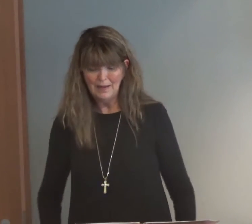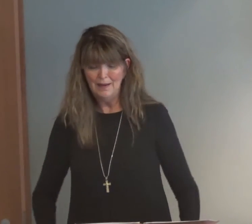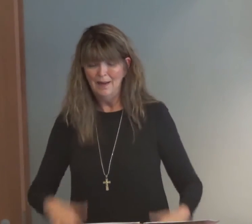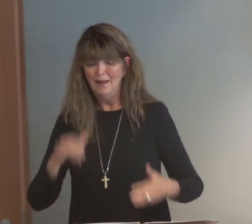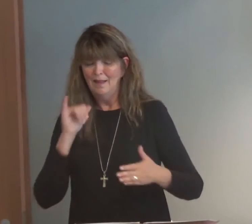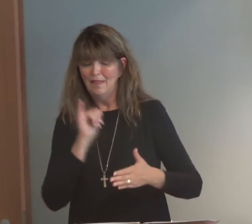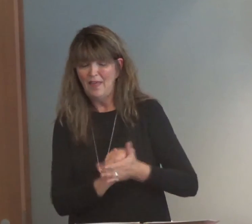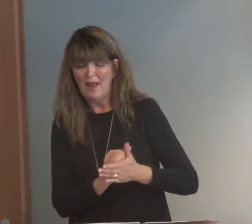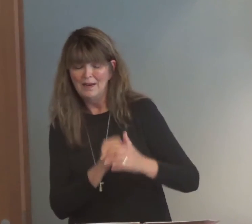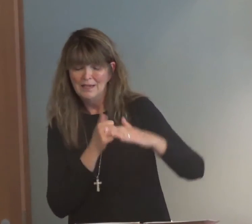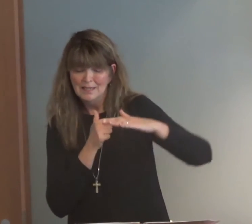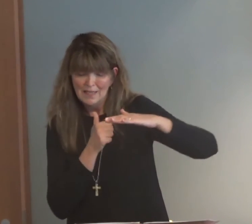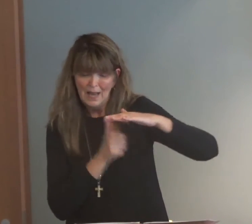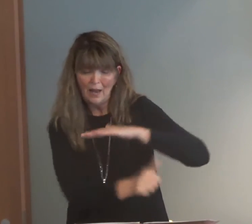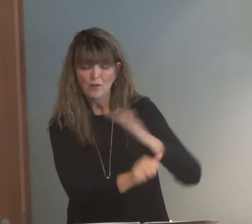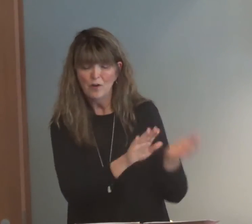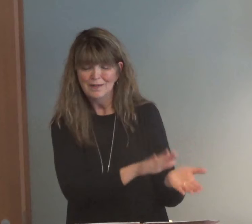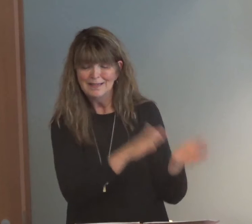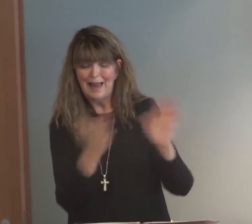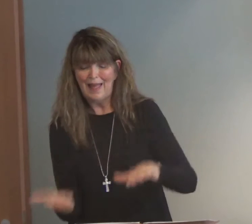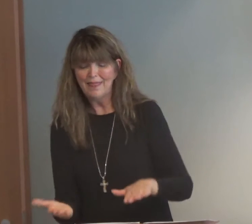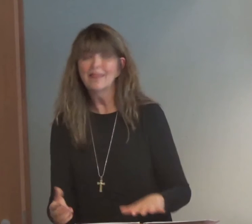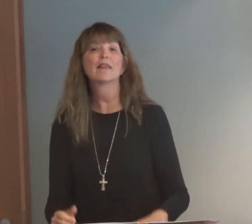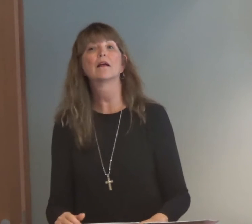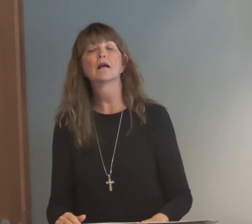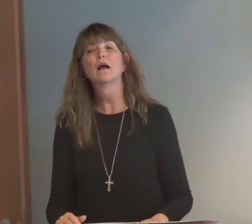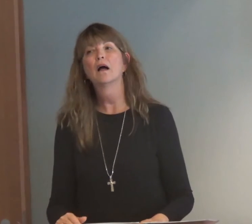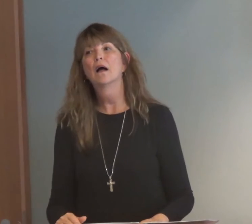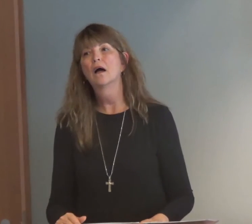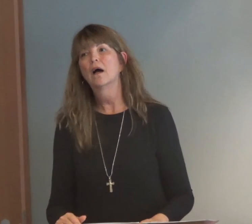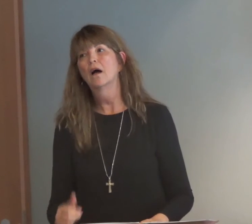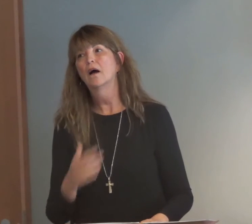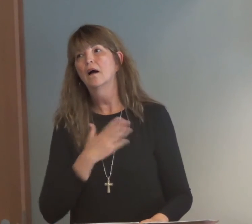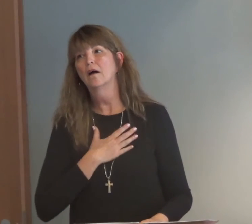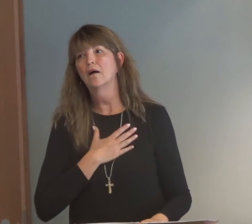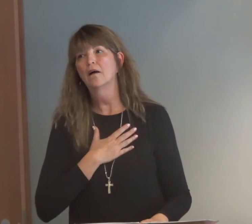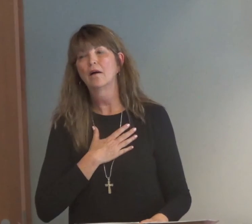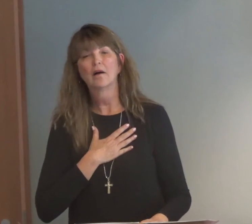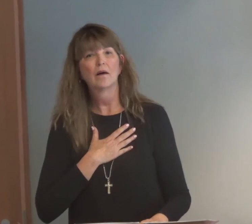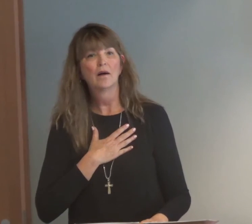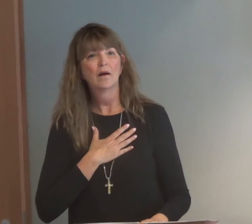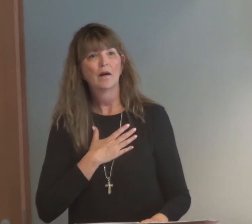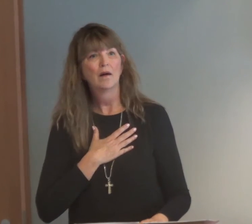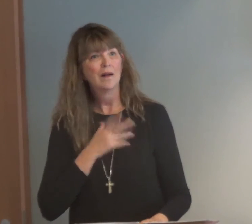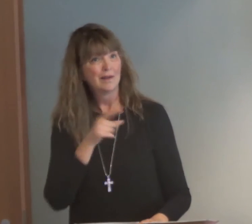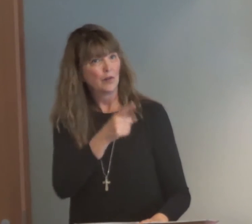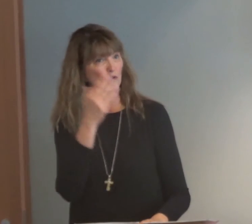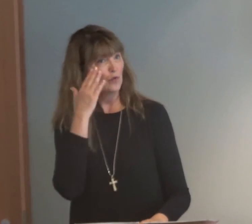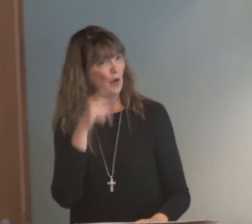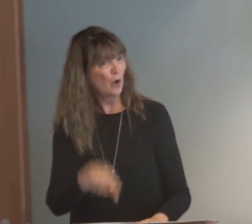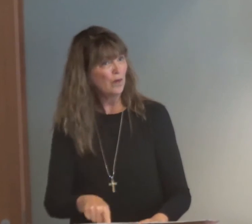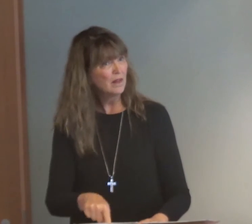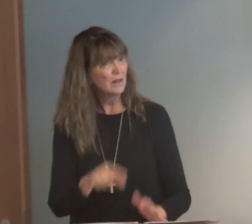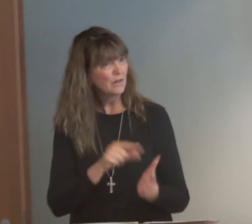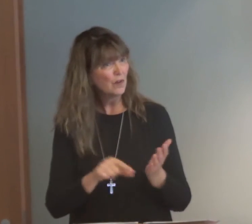from this body that is subjugated under death? This is Paul crying out.